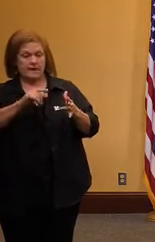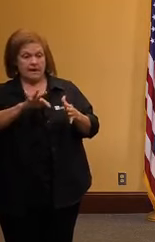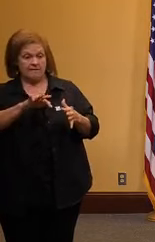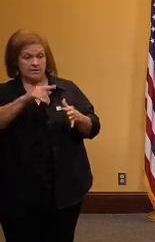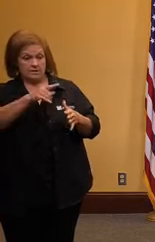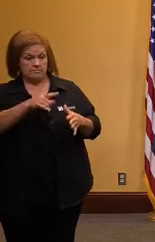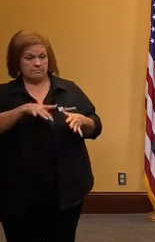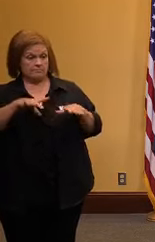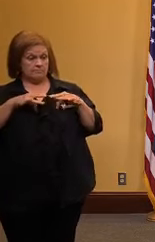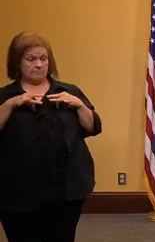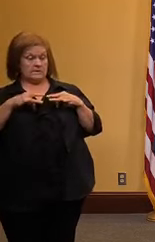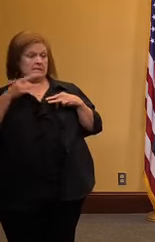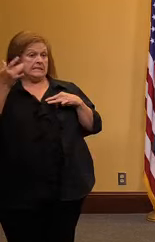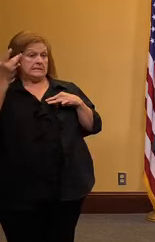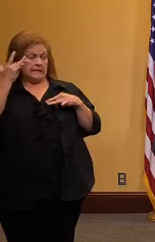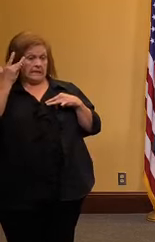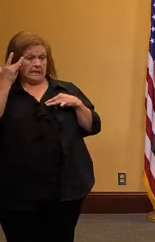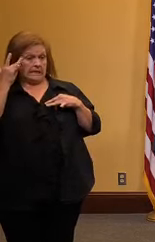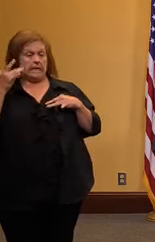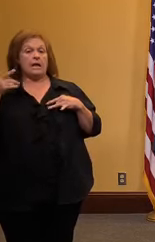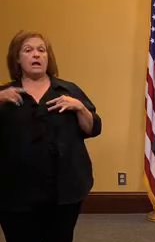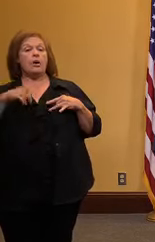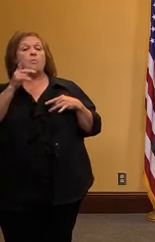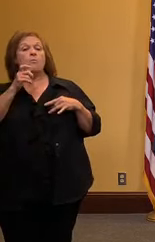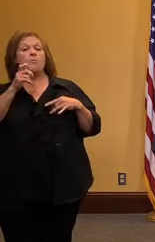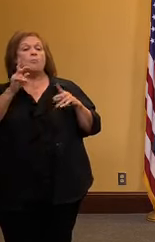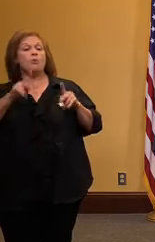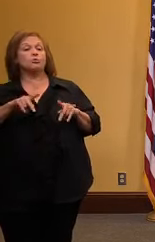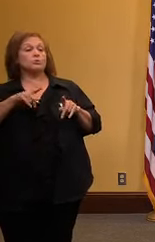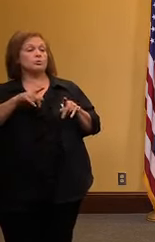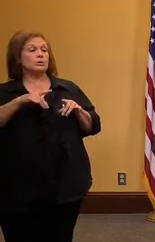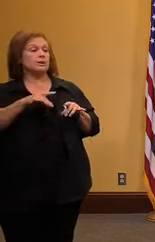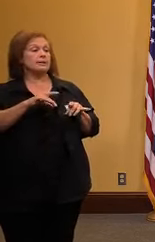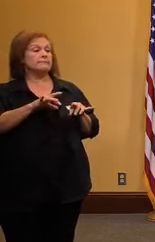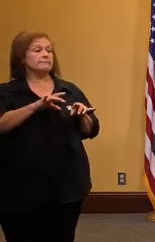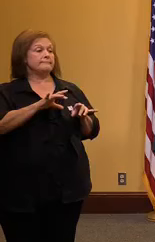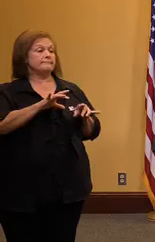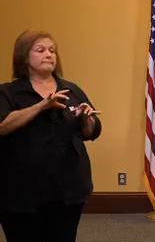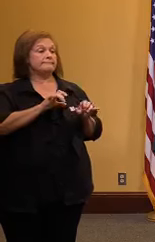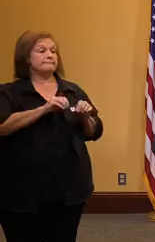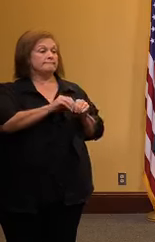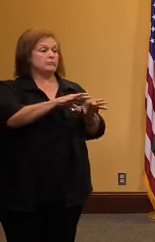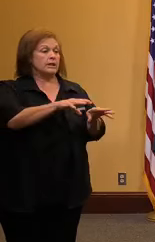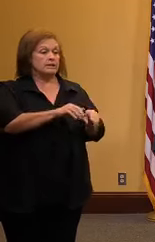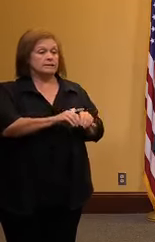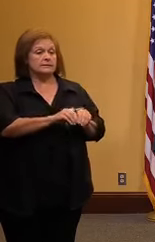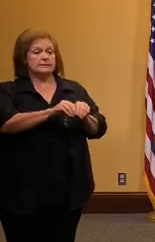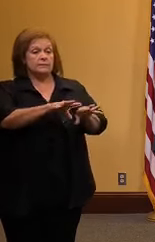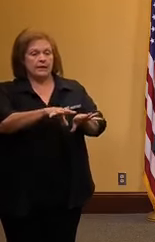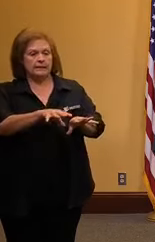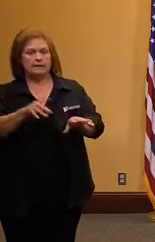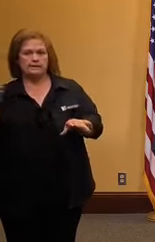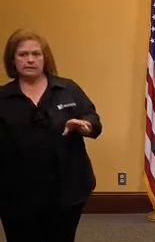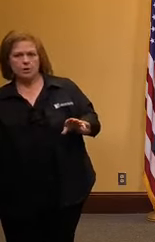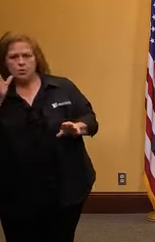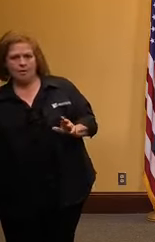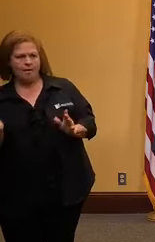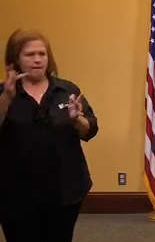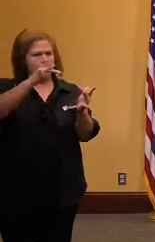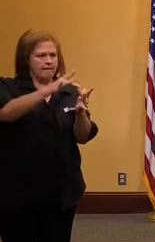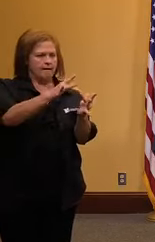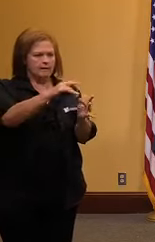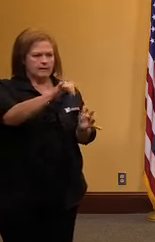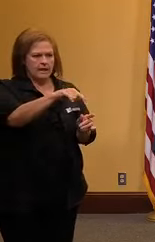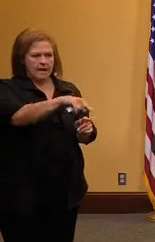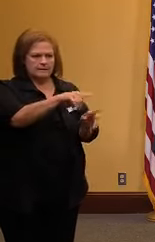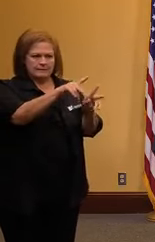tracing the individuals with whom they've recently come into close contact so a sustained contact of 10 minutes or more